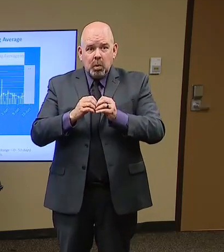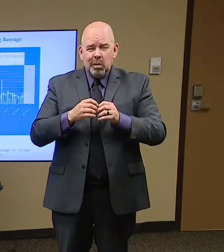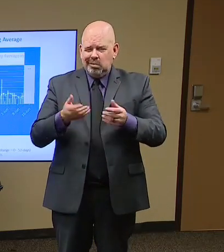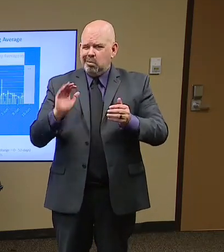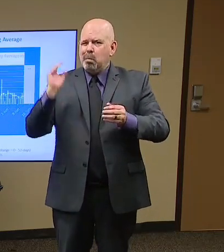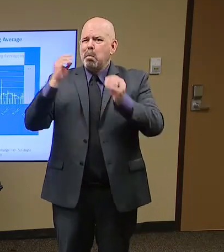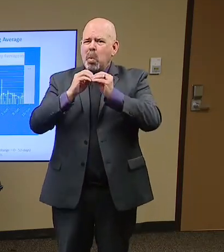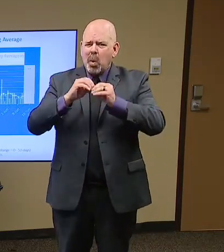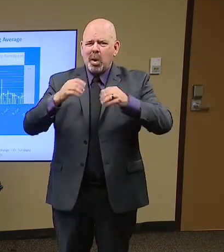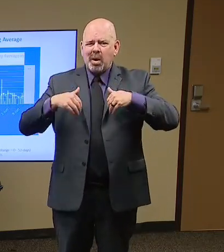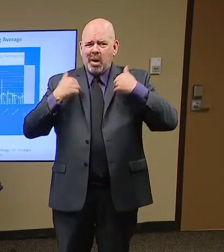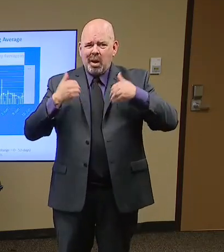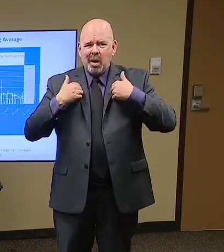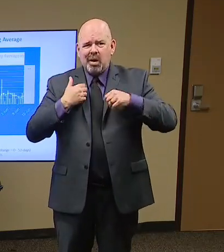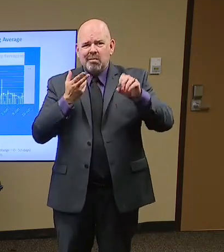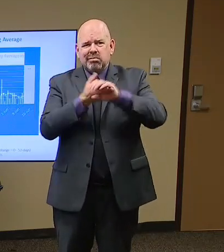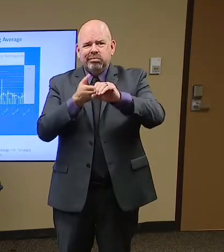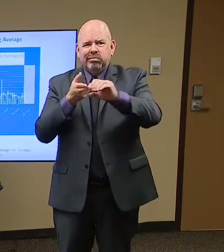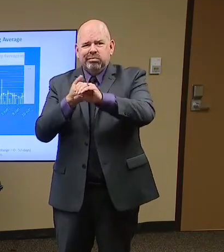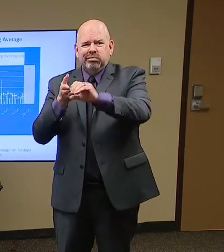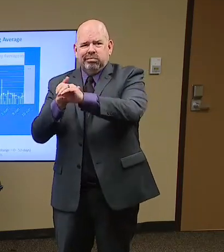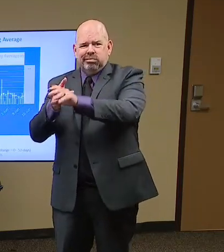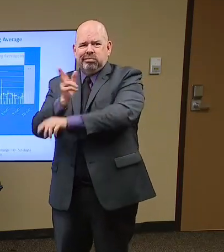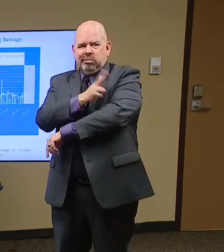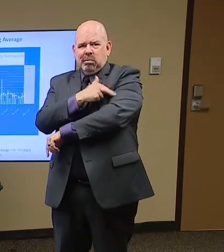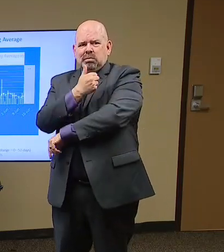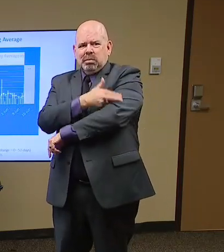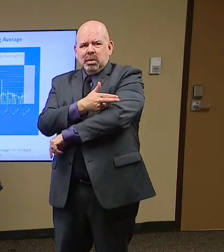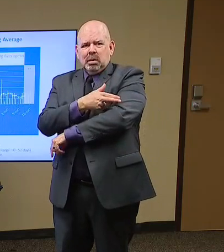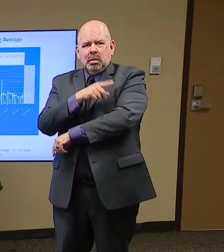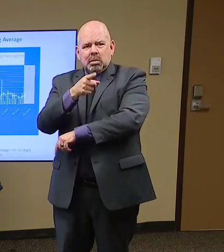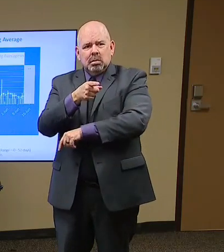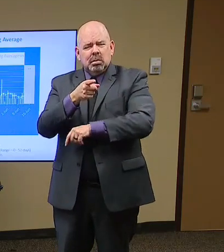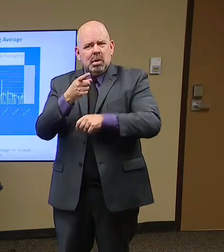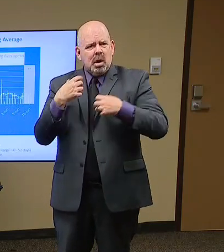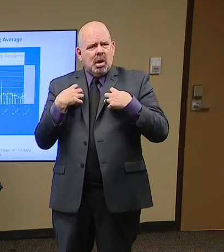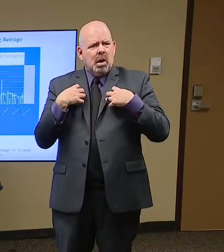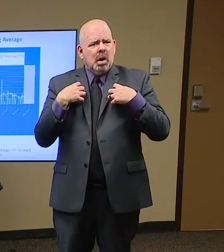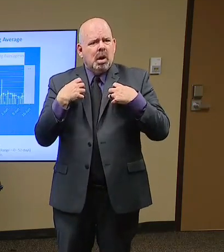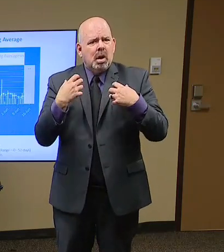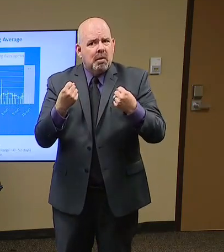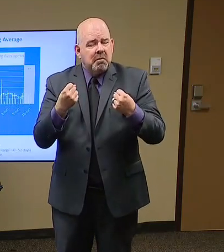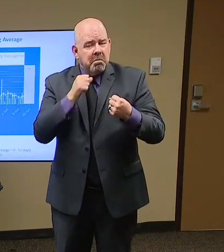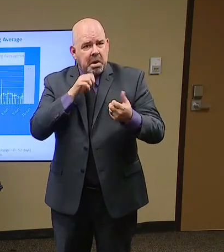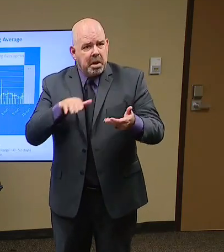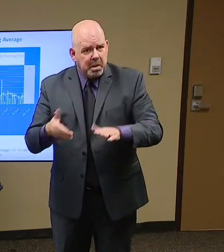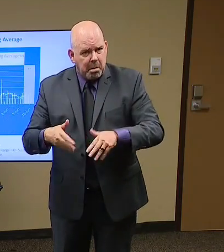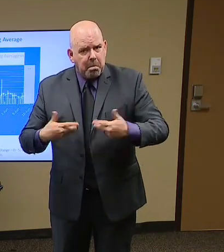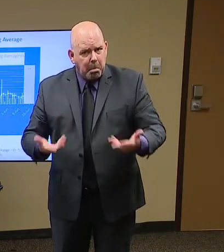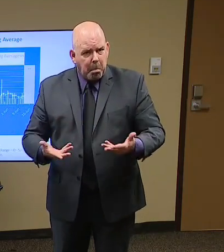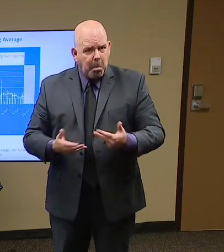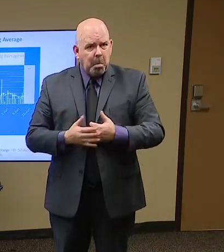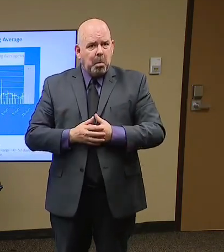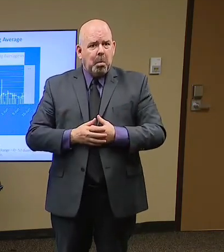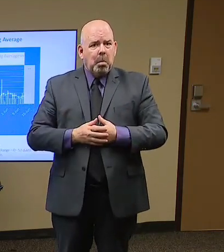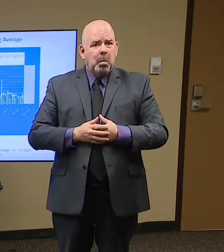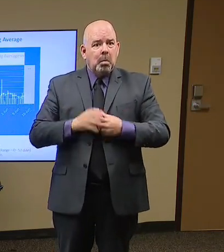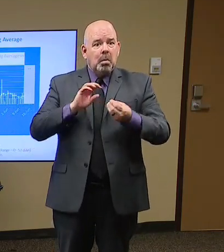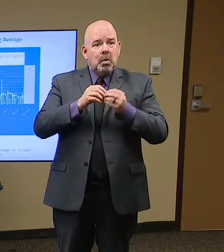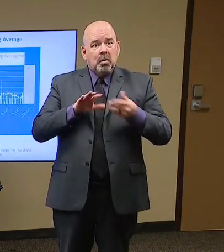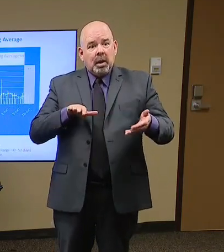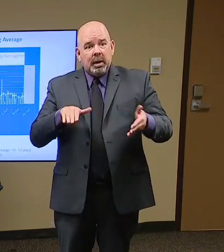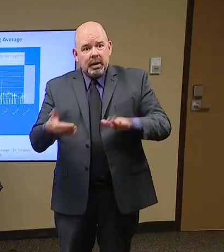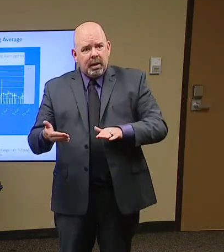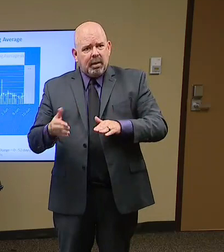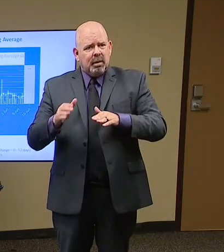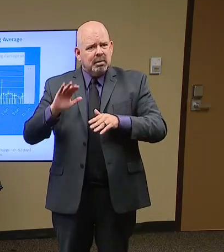of the demographics of who's getting the COVID infection. And as the judge mentioned, you know, daycare settings. And yesterday reported there were 17